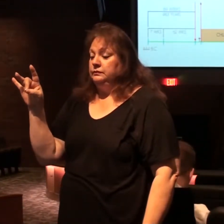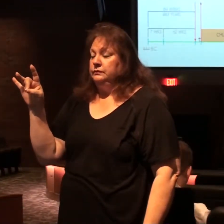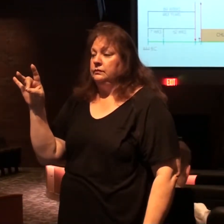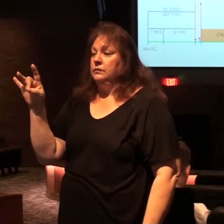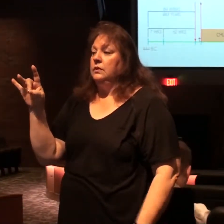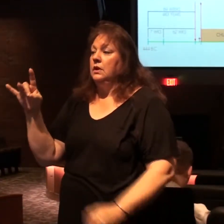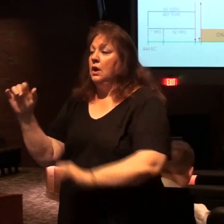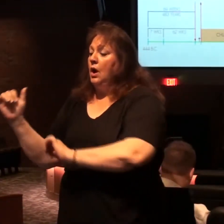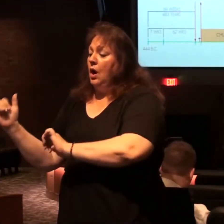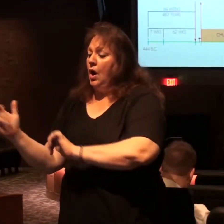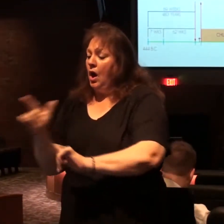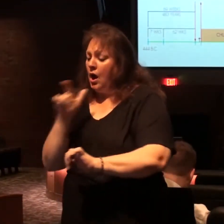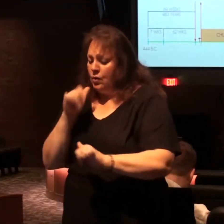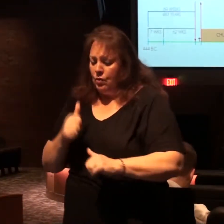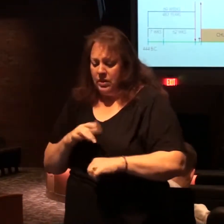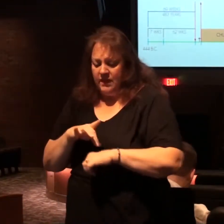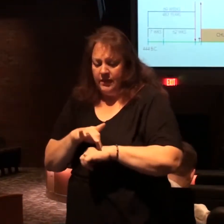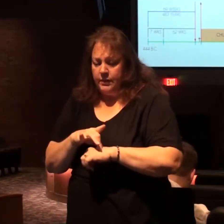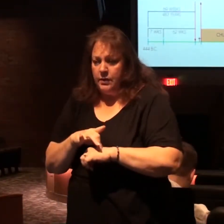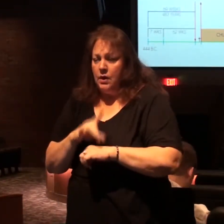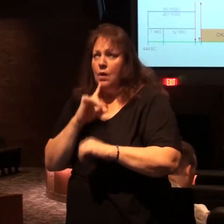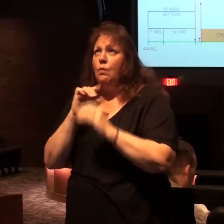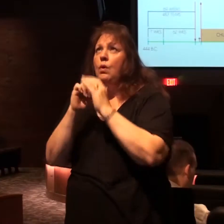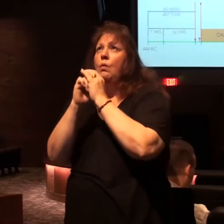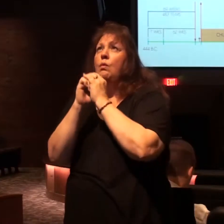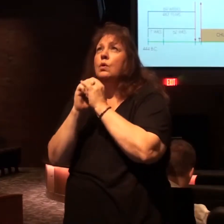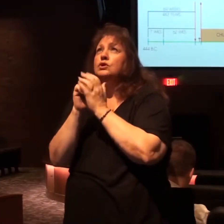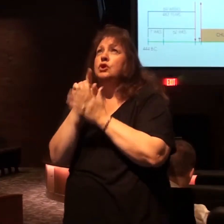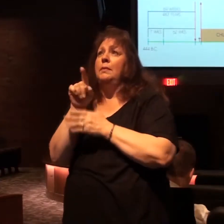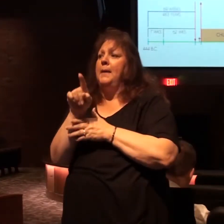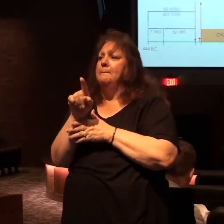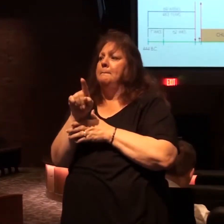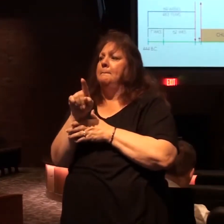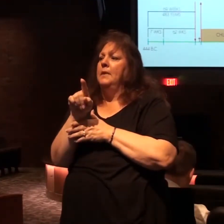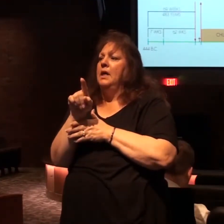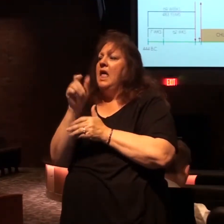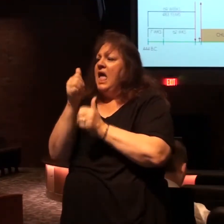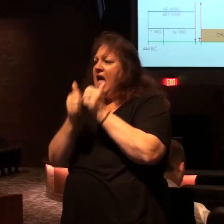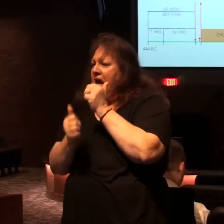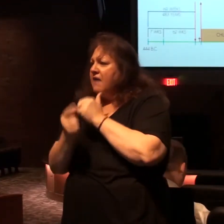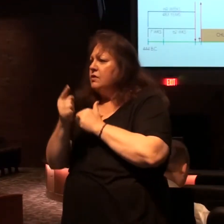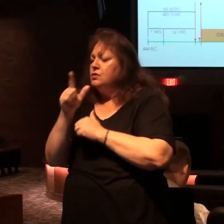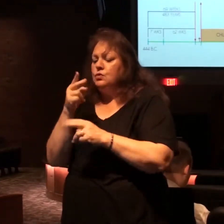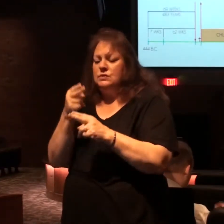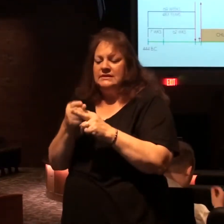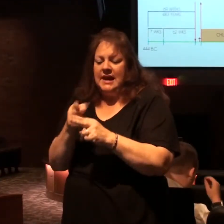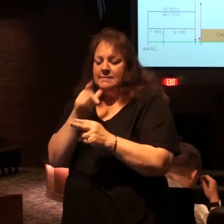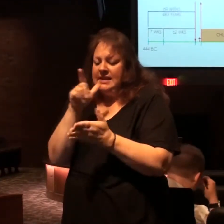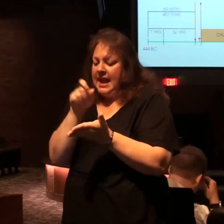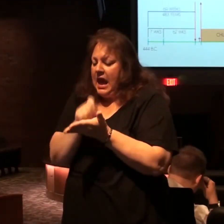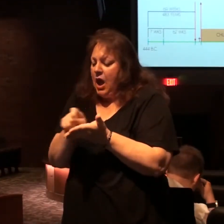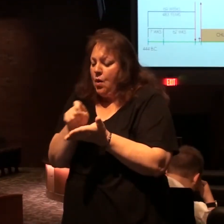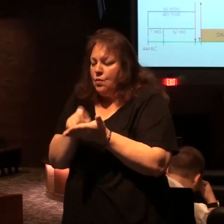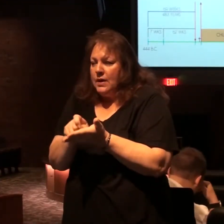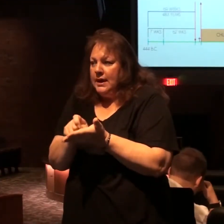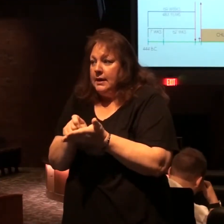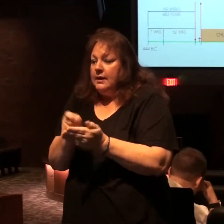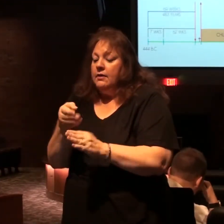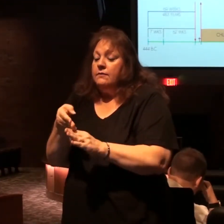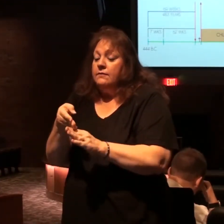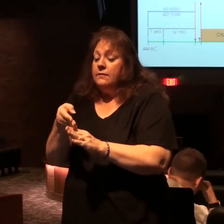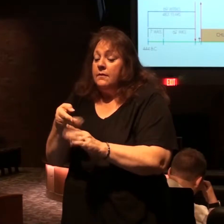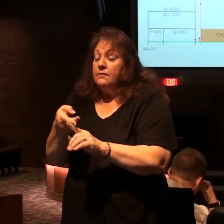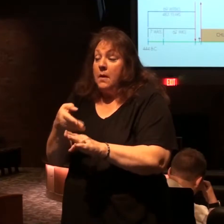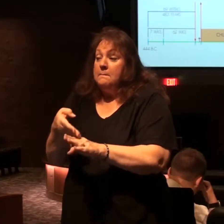all who dwell on the earth will worship him everyone whose name has not been written from the foundation